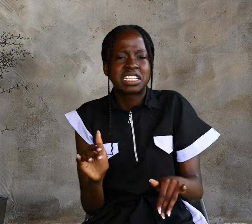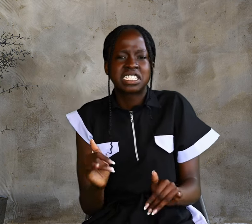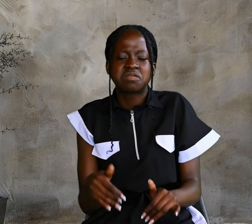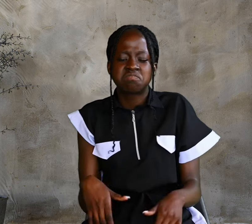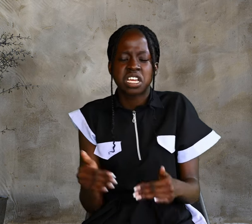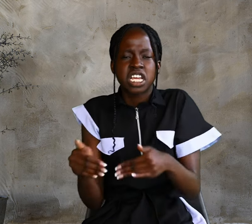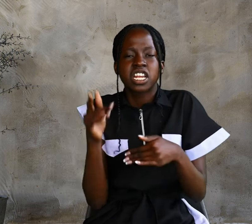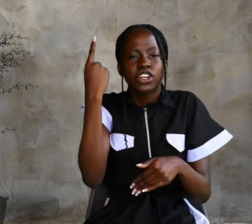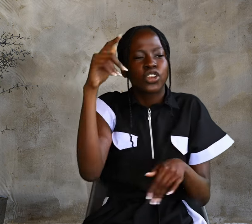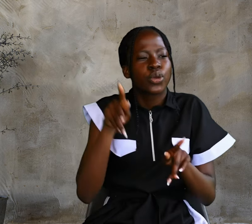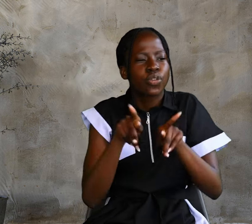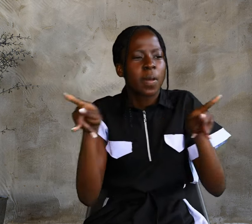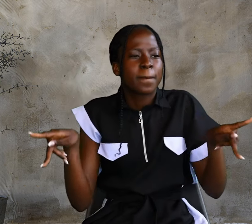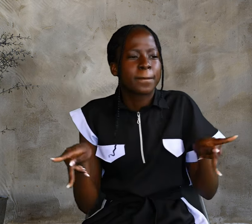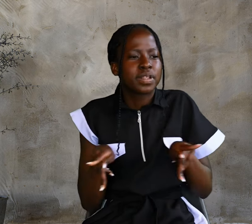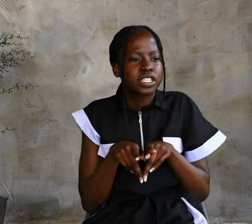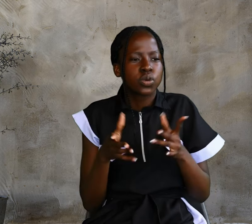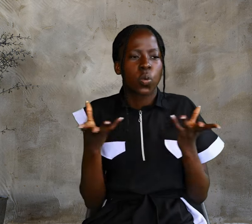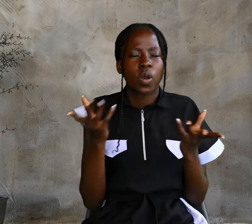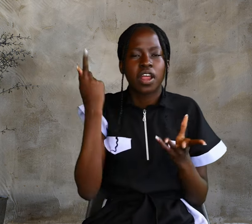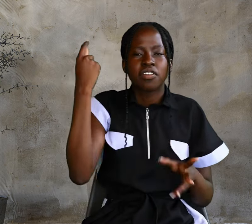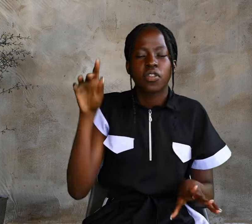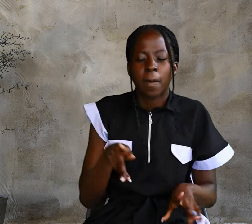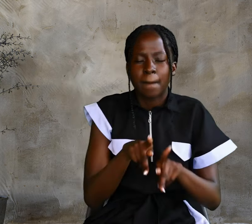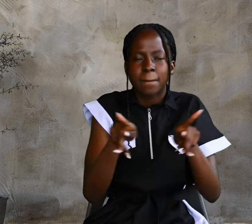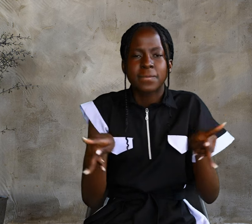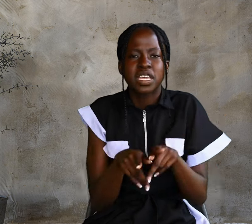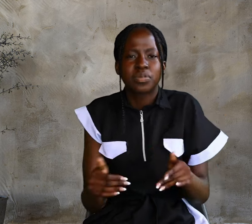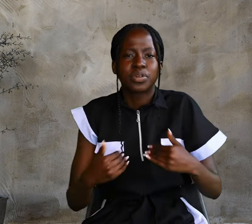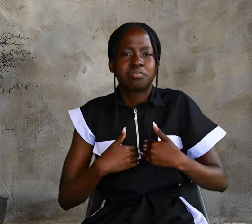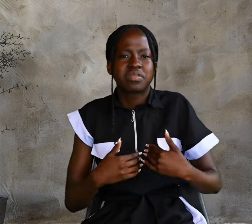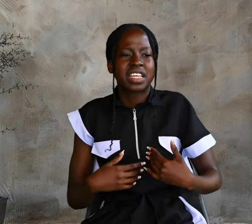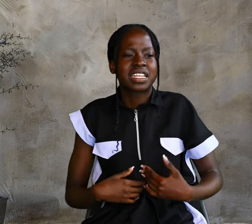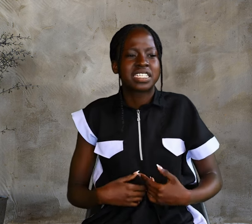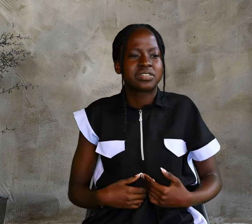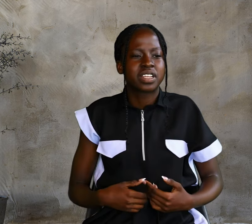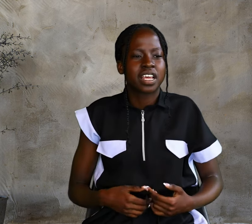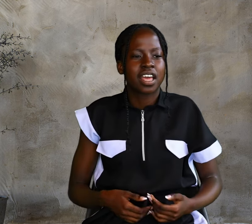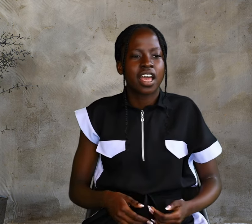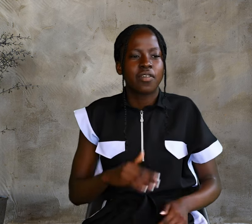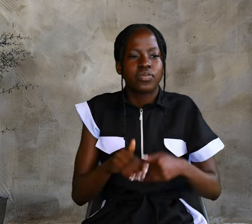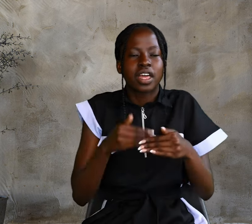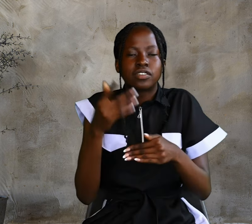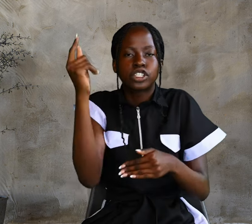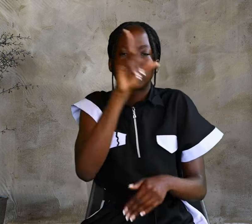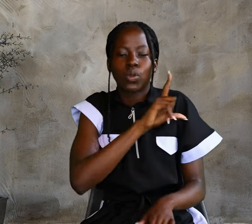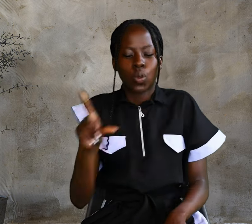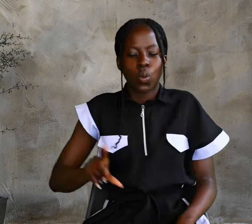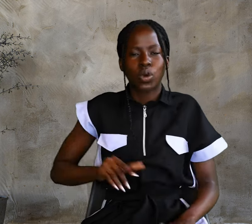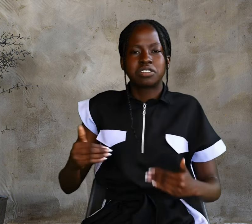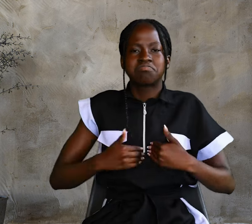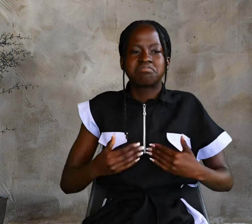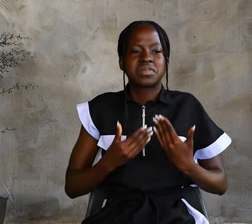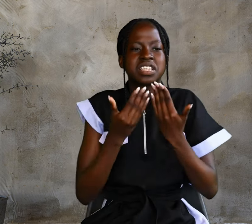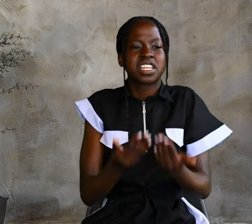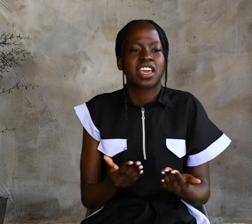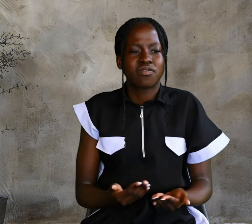the people had eaten the bread after the Lord had given thanks. Once the crowd